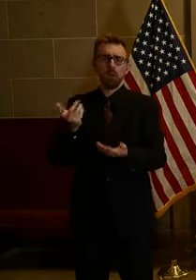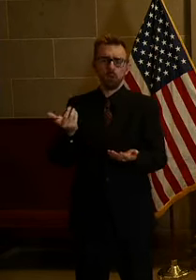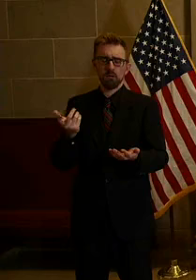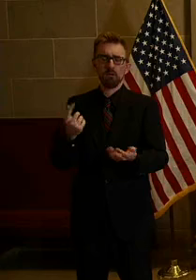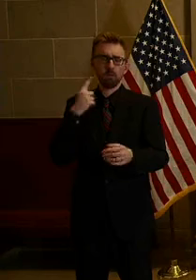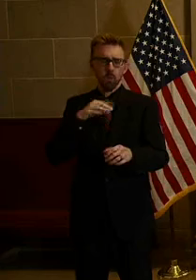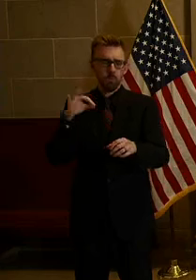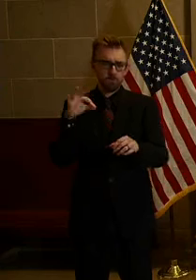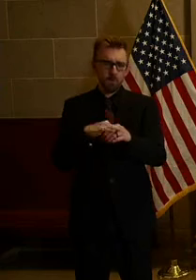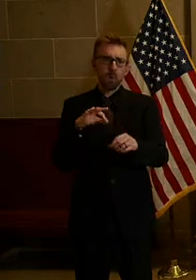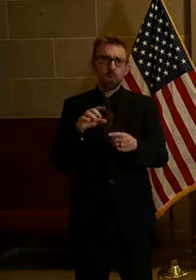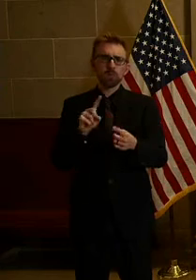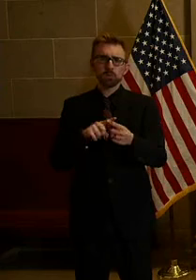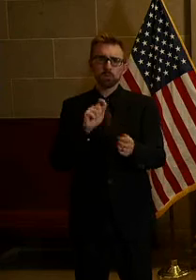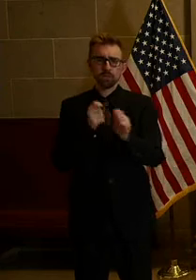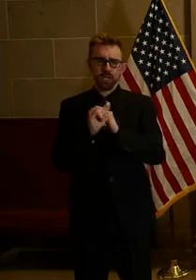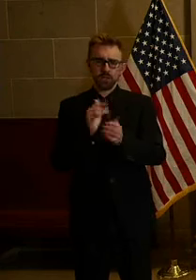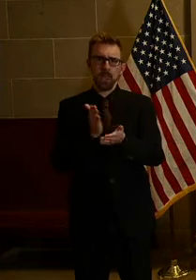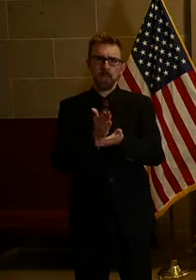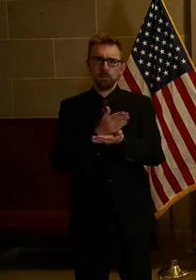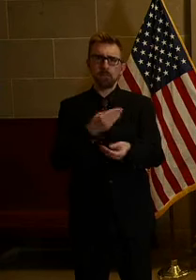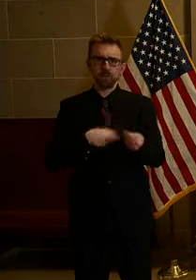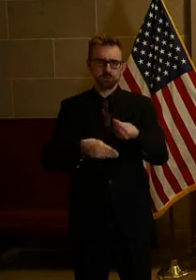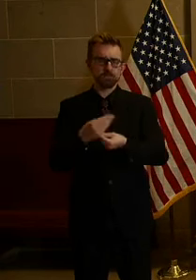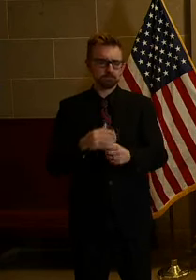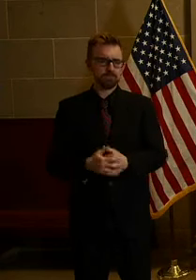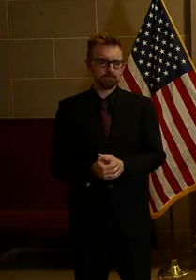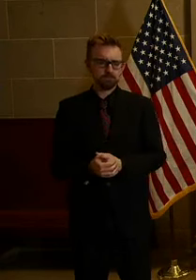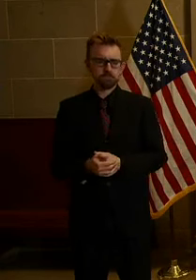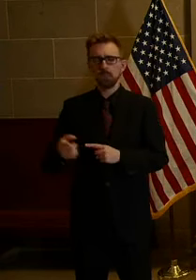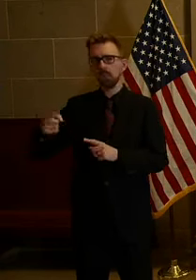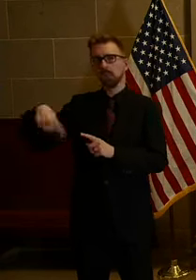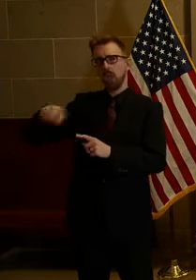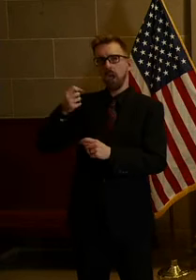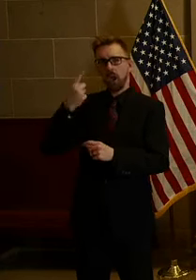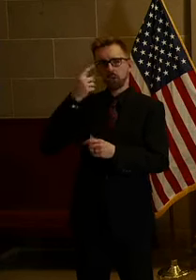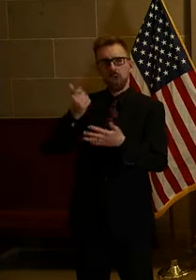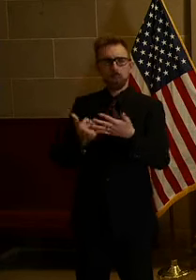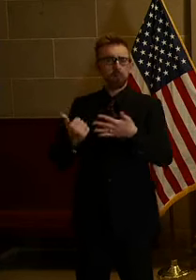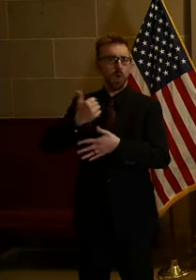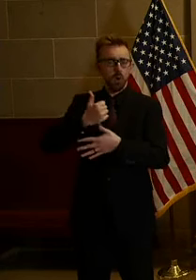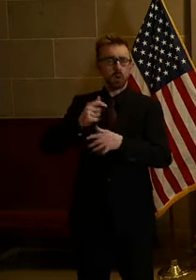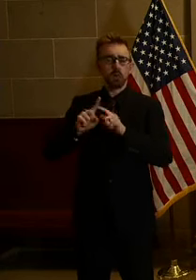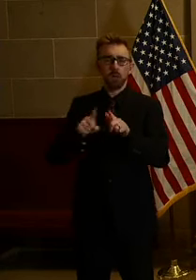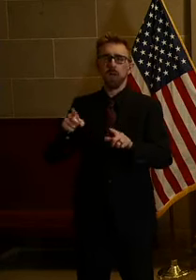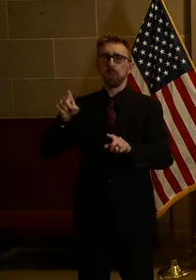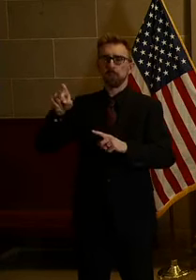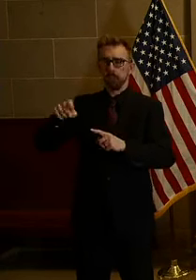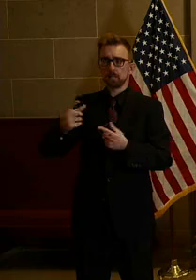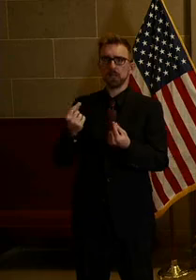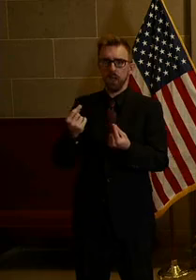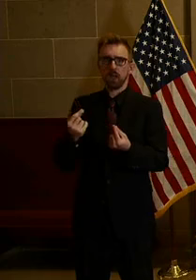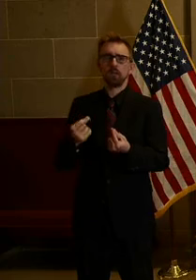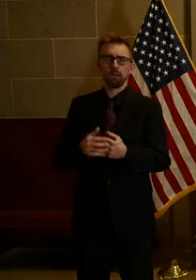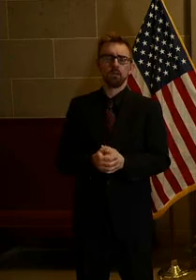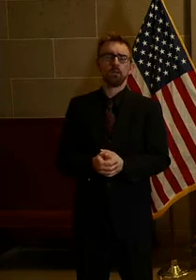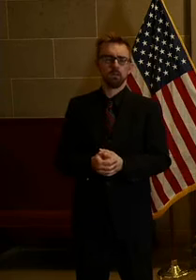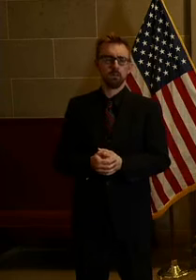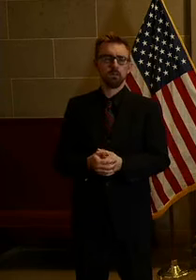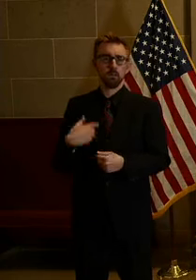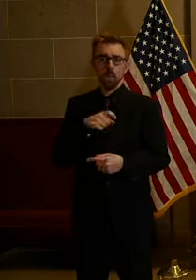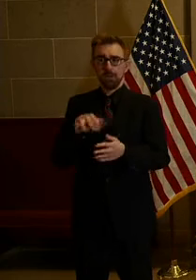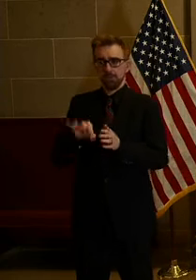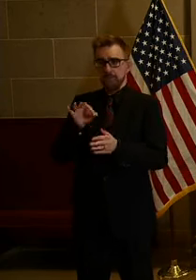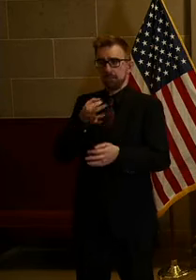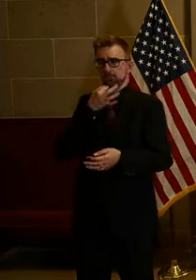to be able to change that supplemental budget because they understand what kind of a priority it is. But that has to be done. And we've got to find a way to do it. And I